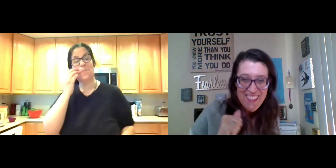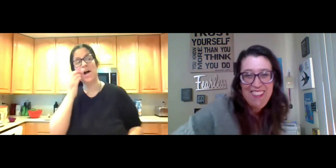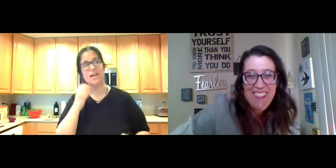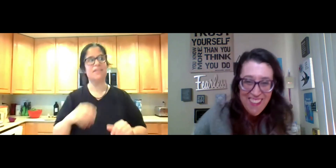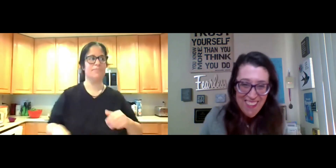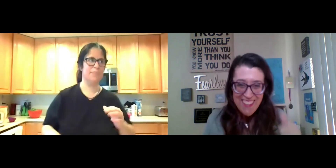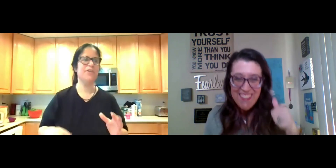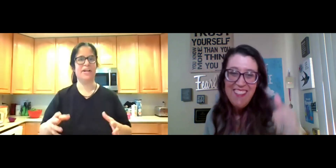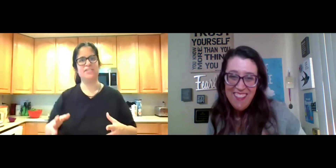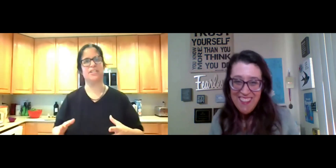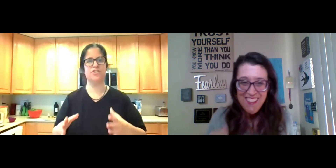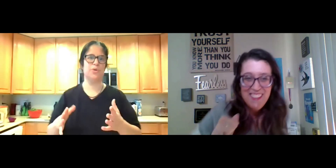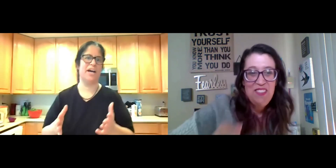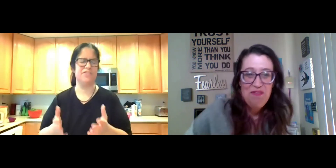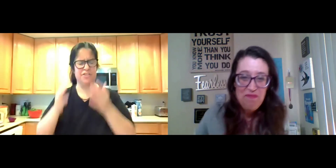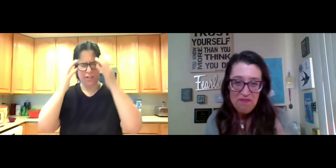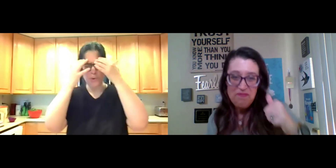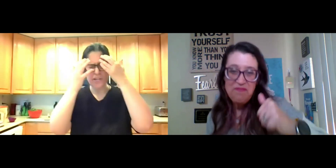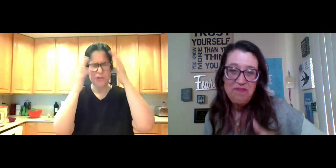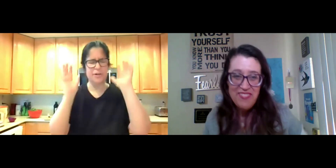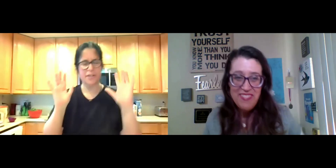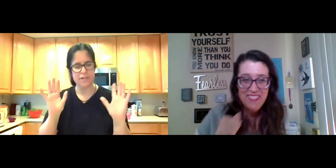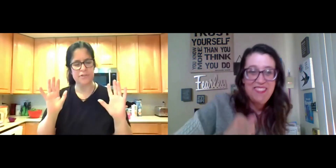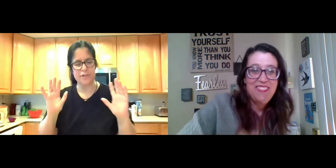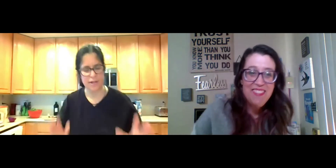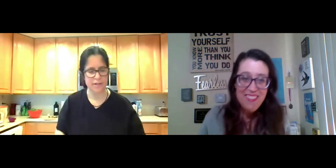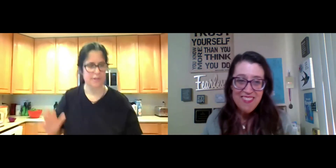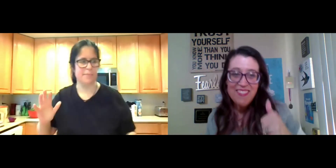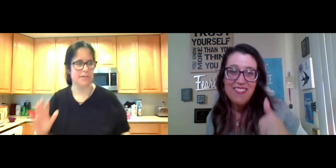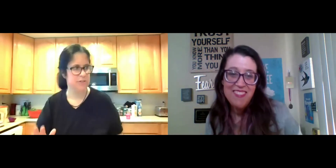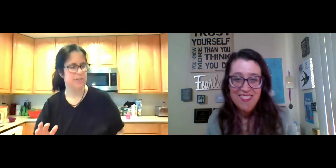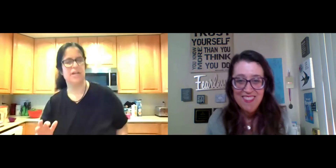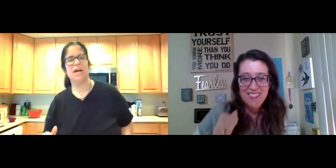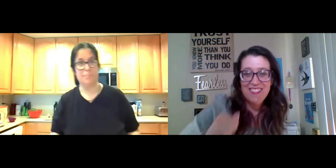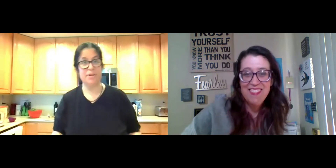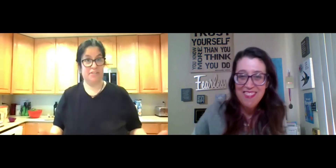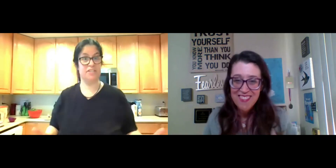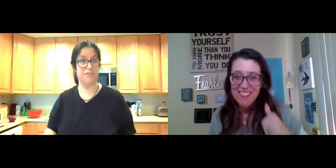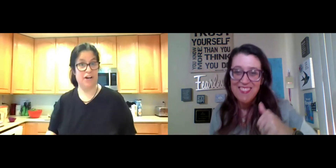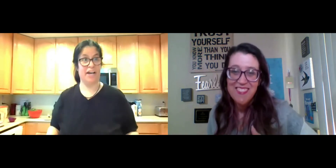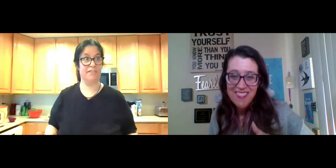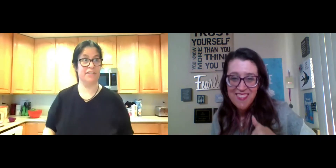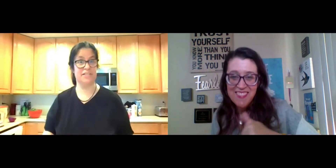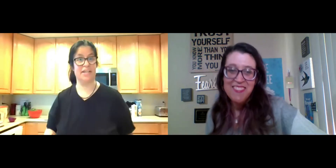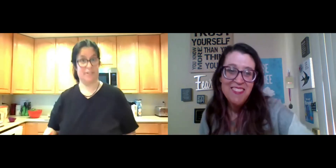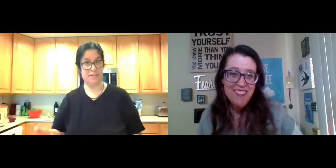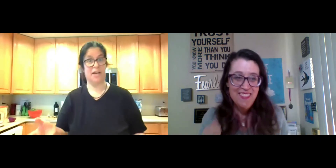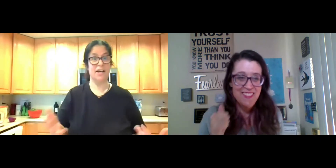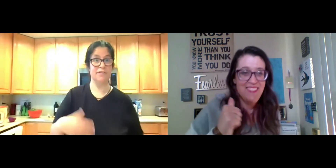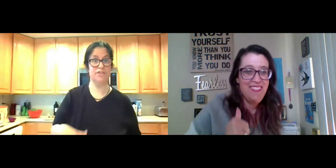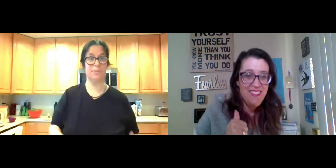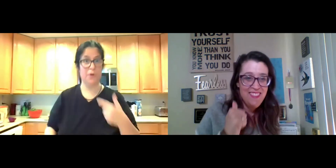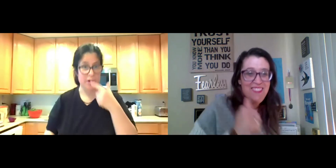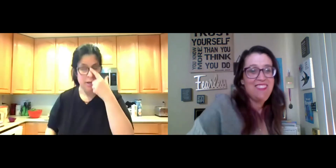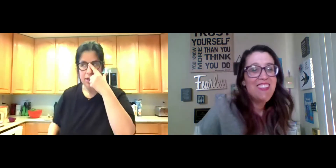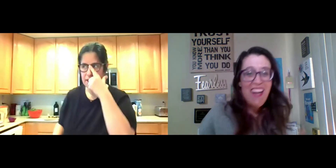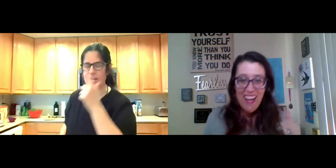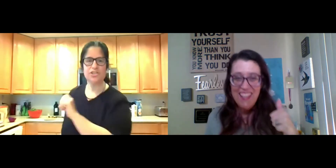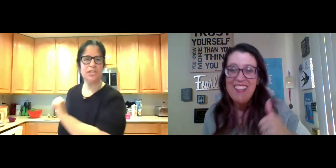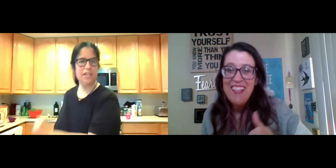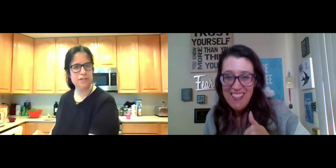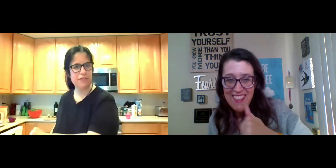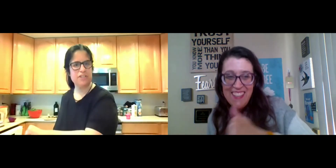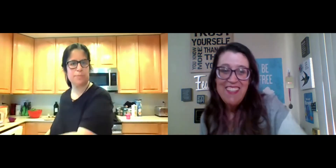Yeah. My, my grandson too. have to think, wait, you're a kid. You can't eat that much. But he's five and he's like, yeah, give it to me more.